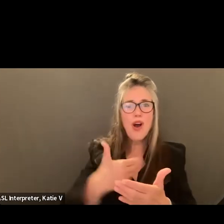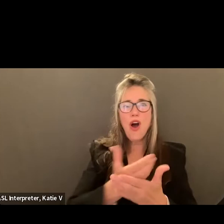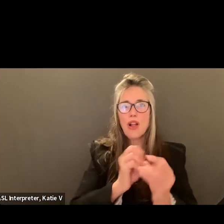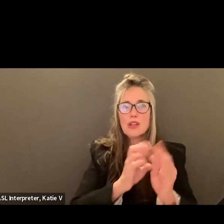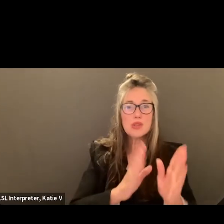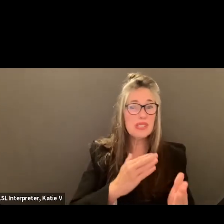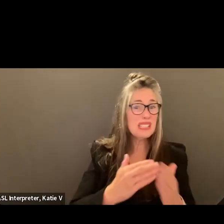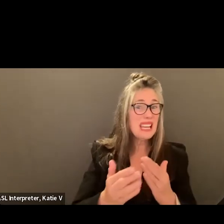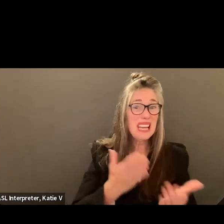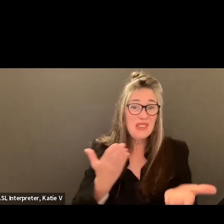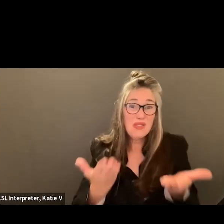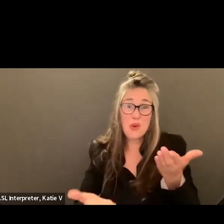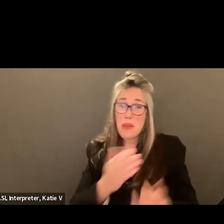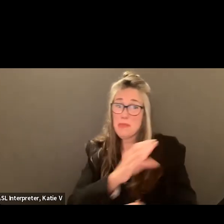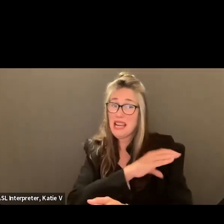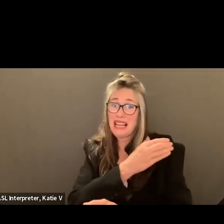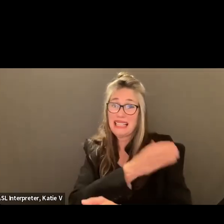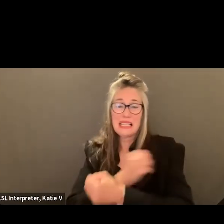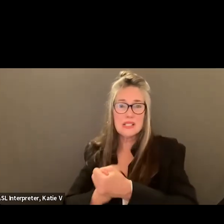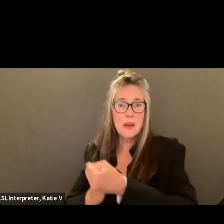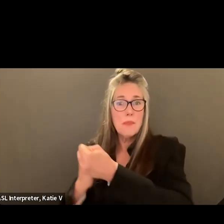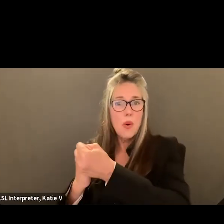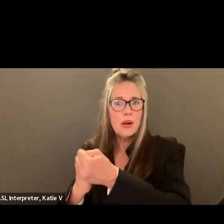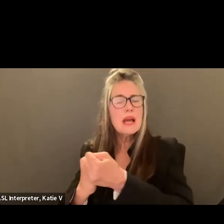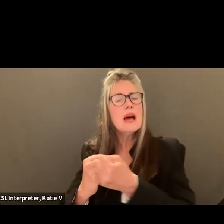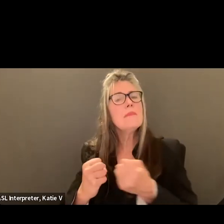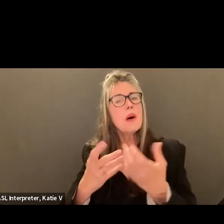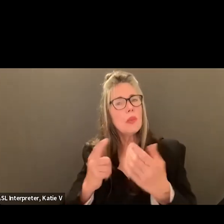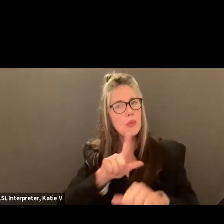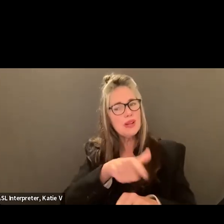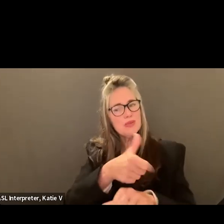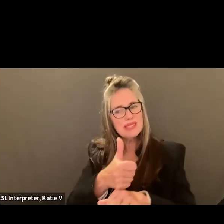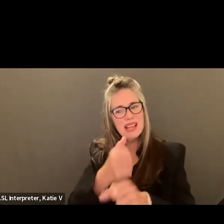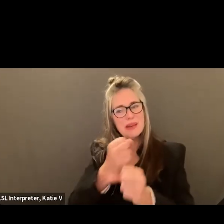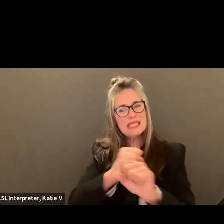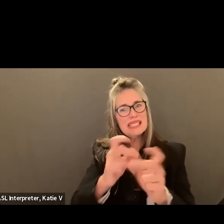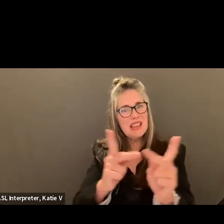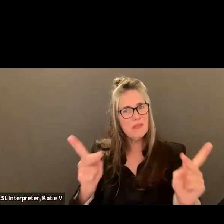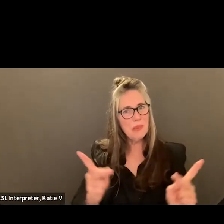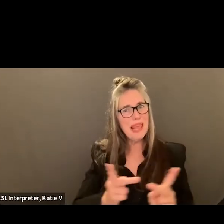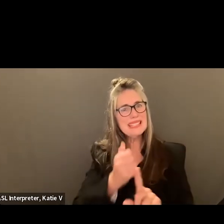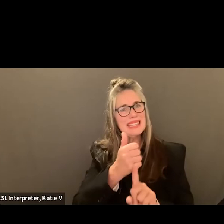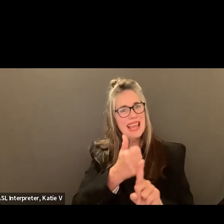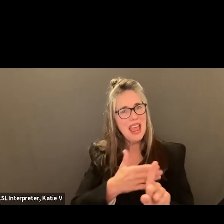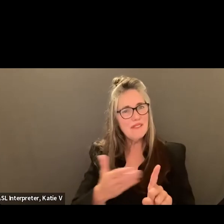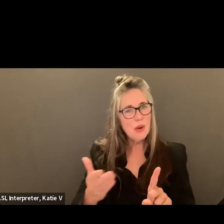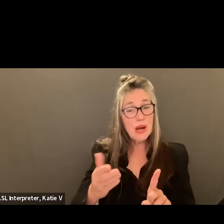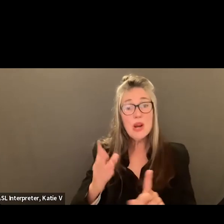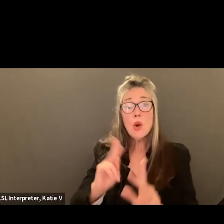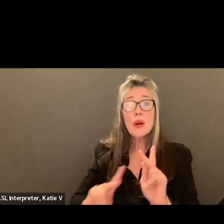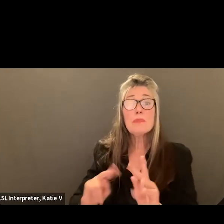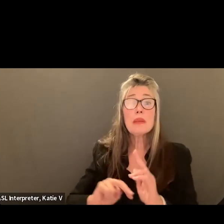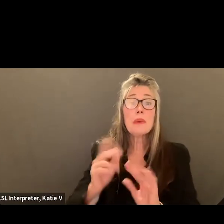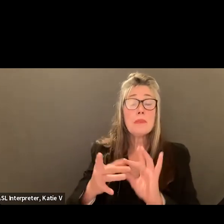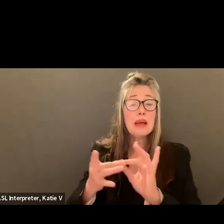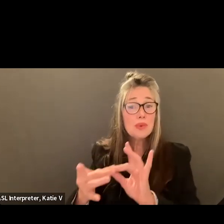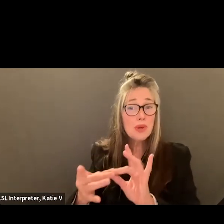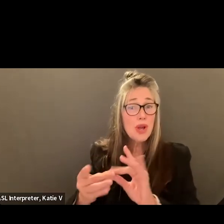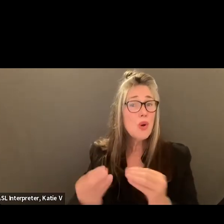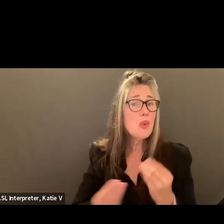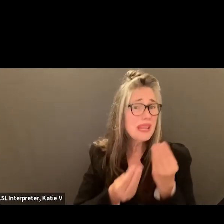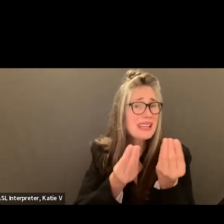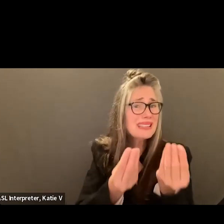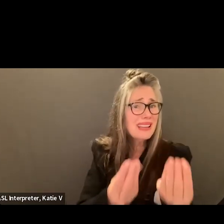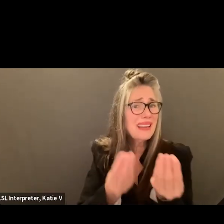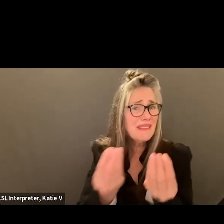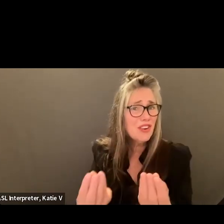support, how do we ensure that we have safe spaces everywhere? And folks understand that when we say building relationships for students, there's some deliverables for us